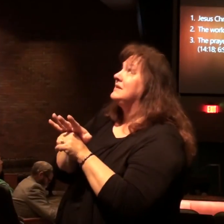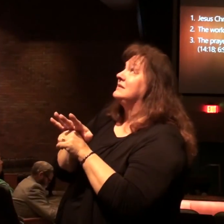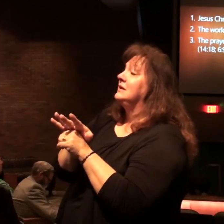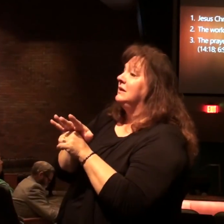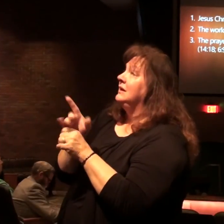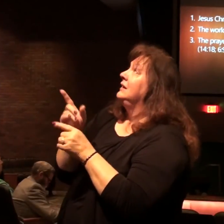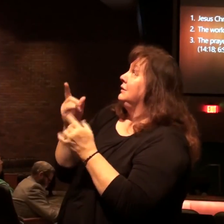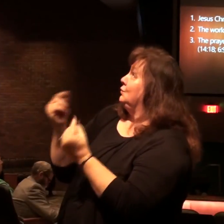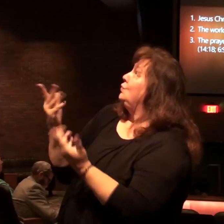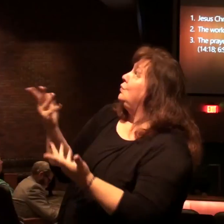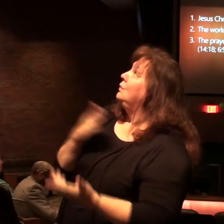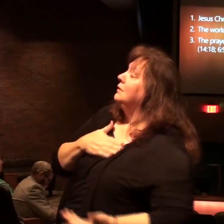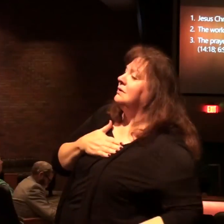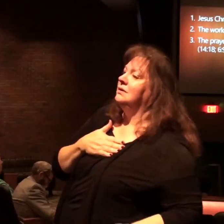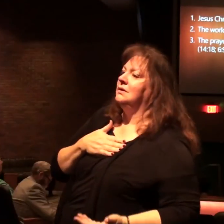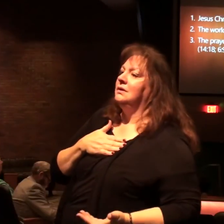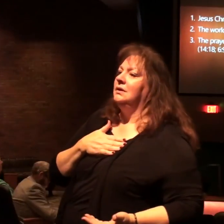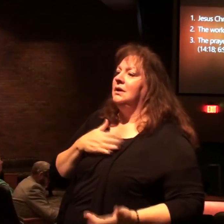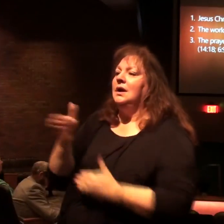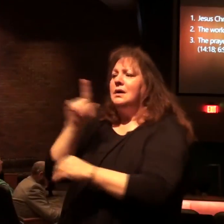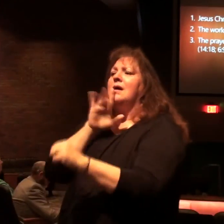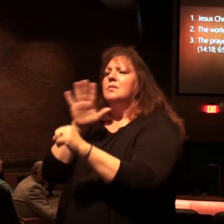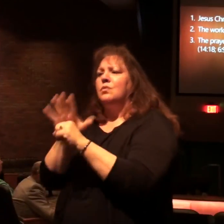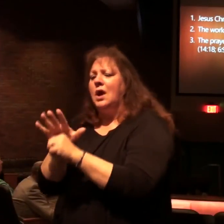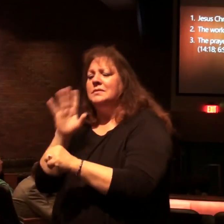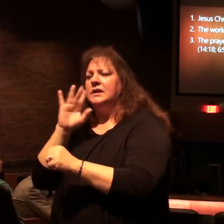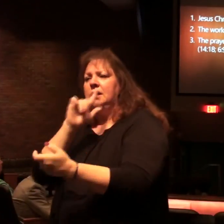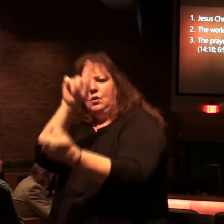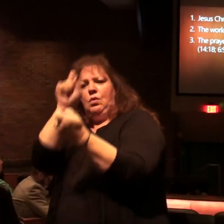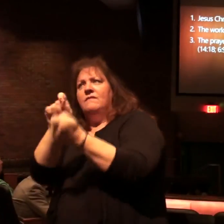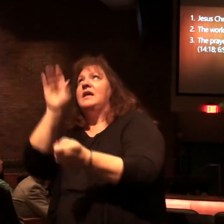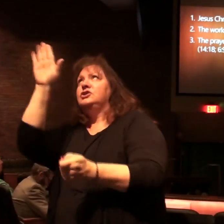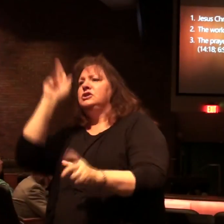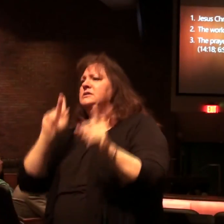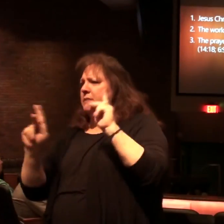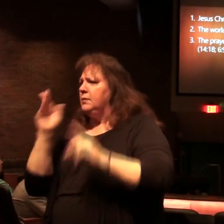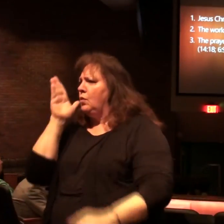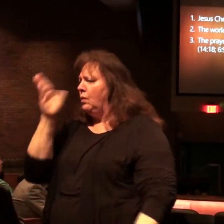do that's what the martyrs did God has promised that he would avenge his people